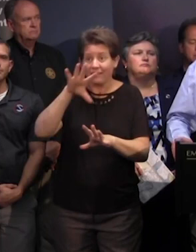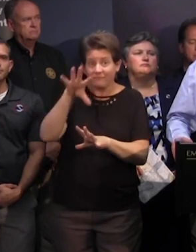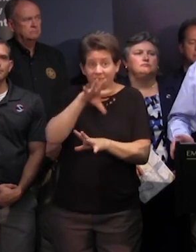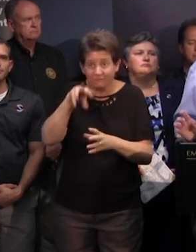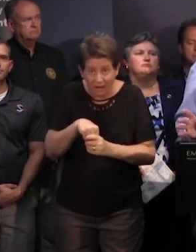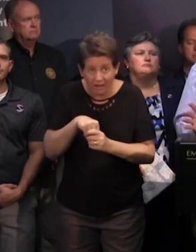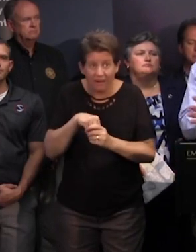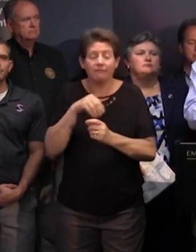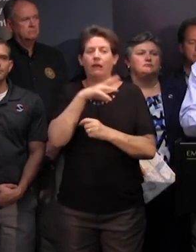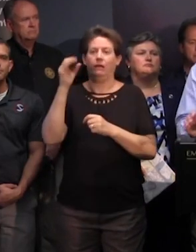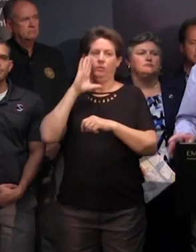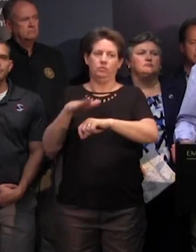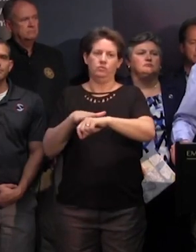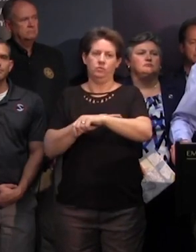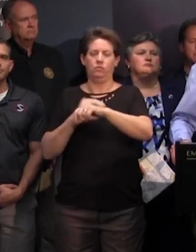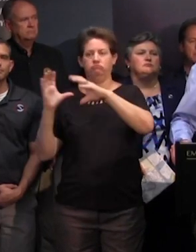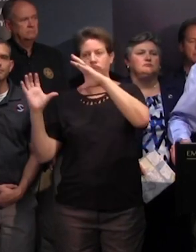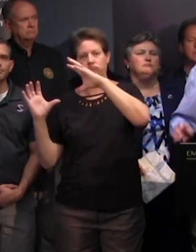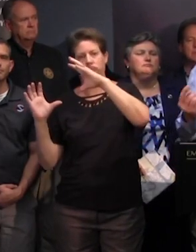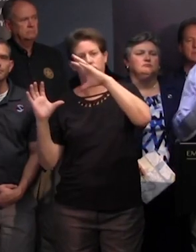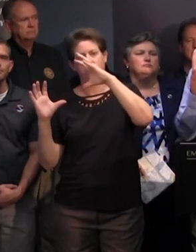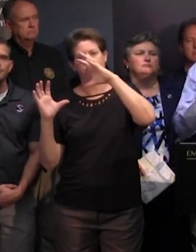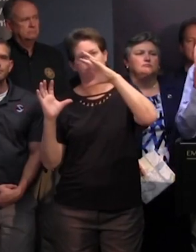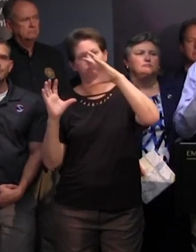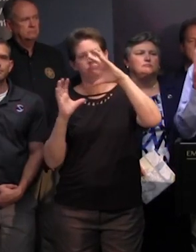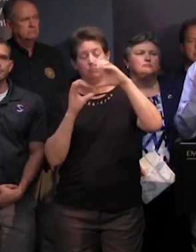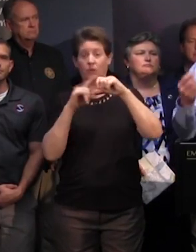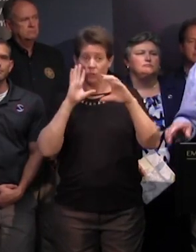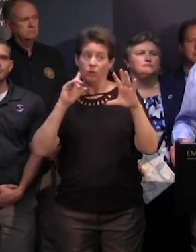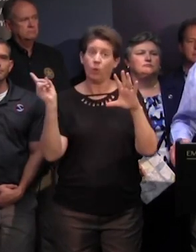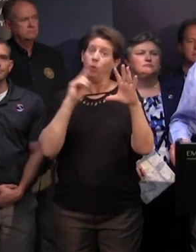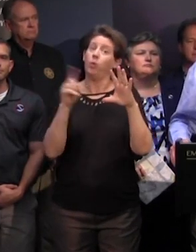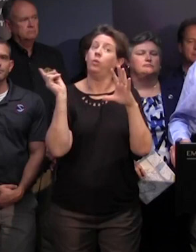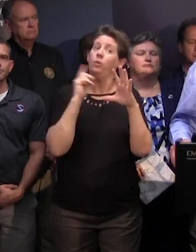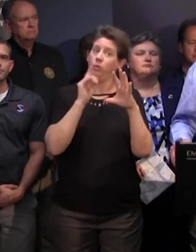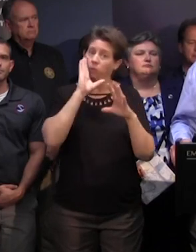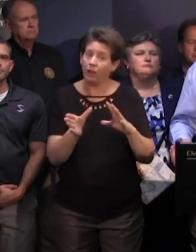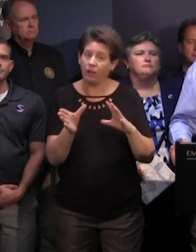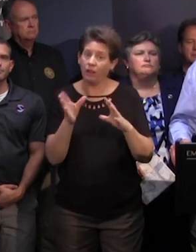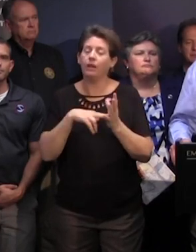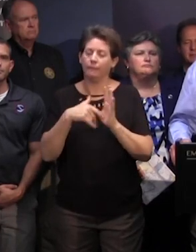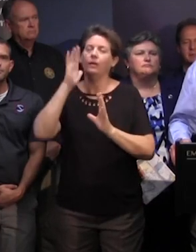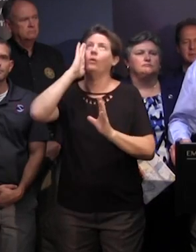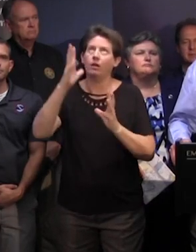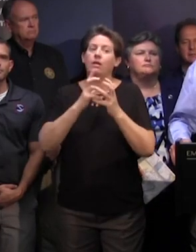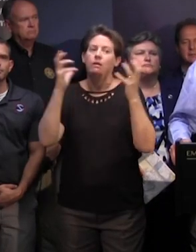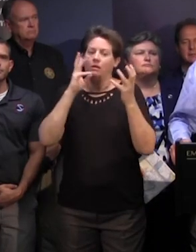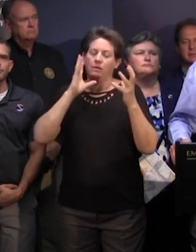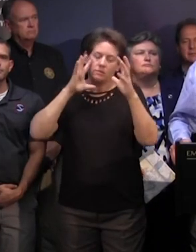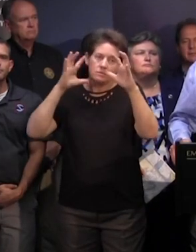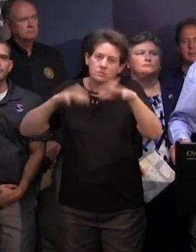that it'll be moving slowly across land at a very high rate of velocity we will get a whole lot of water